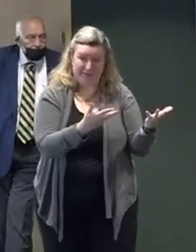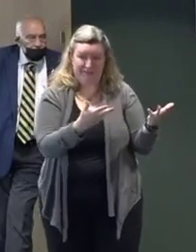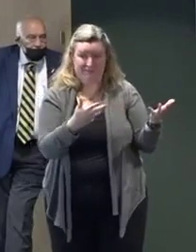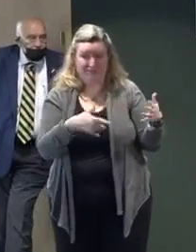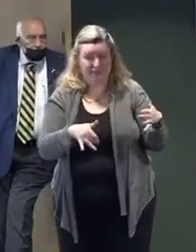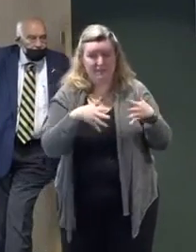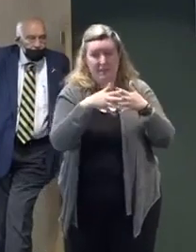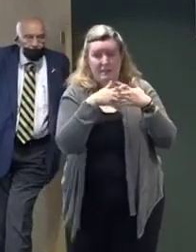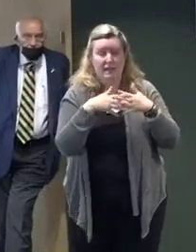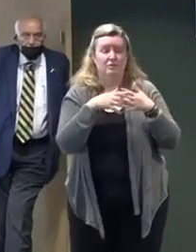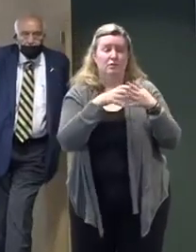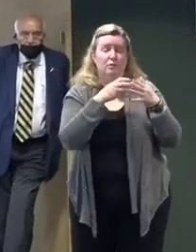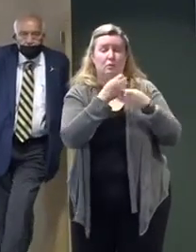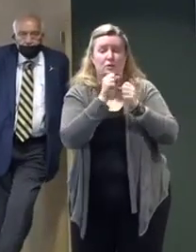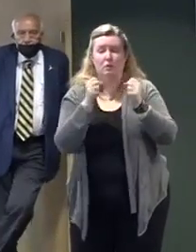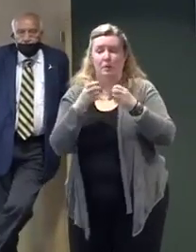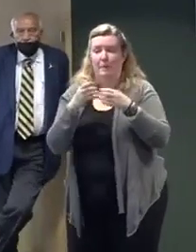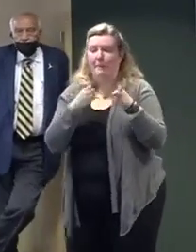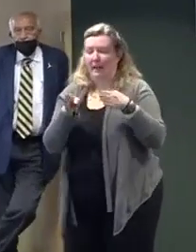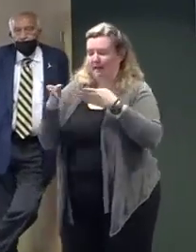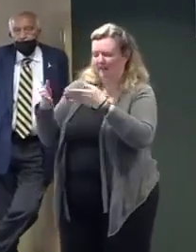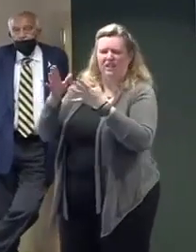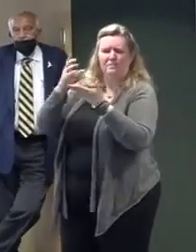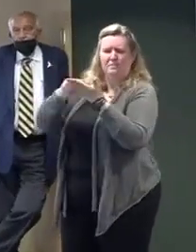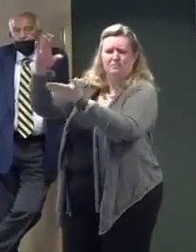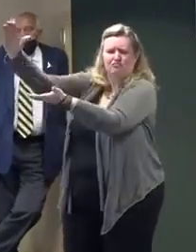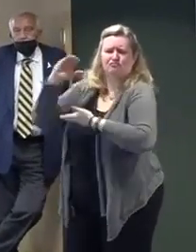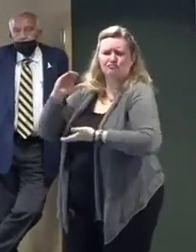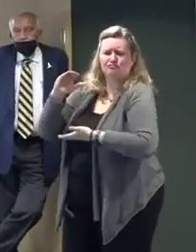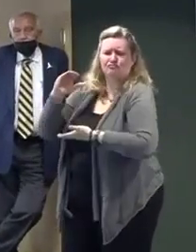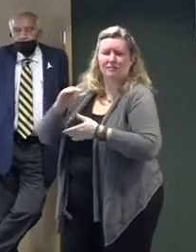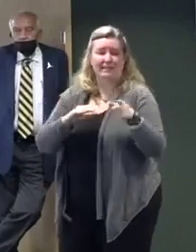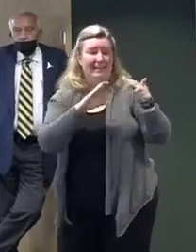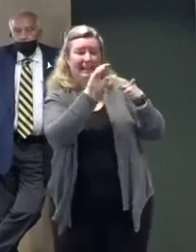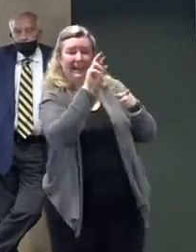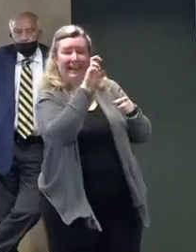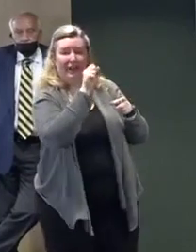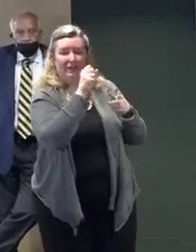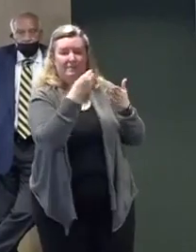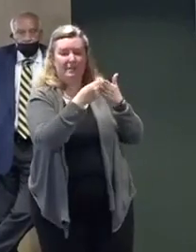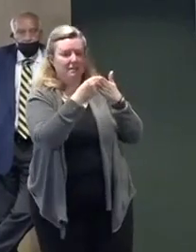process than the CARES money the prior federal buckets were.